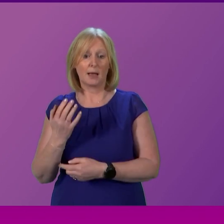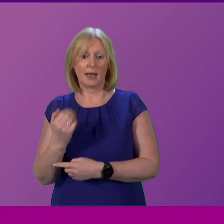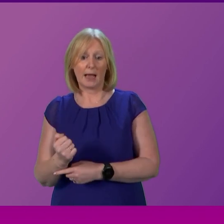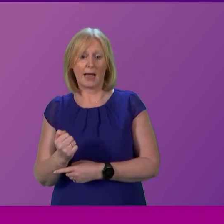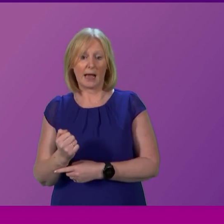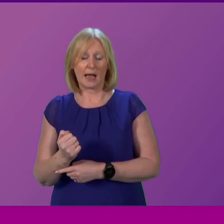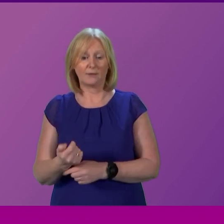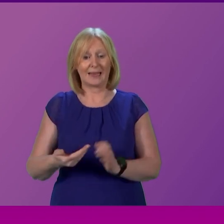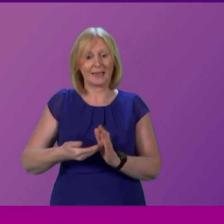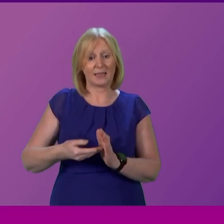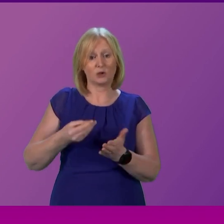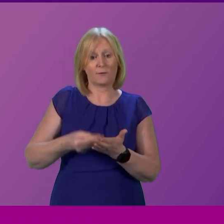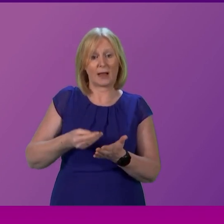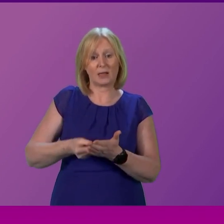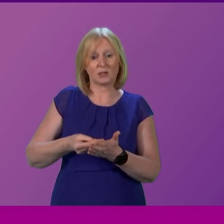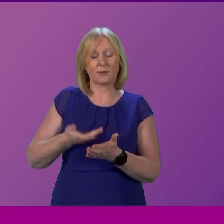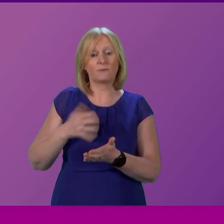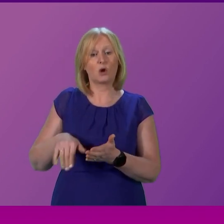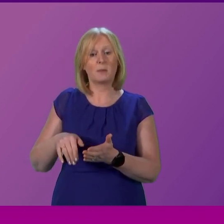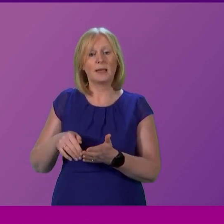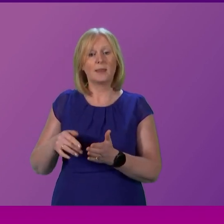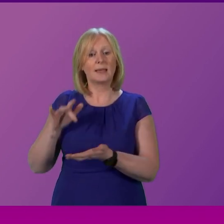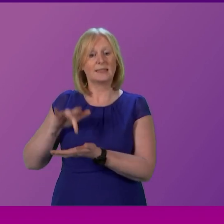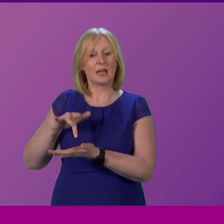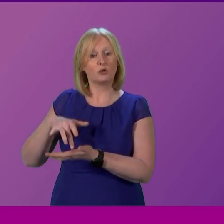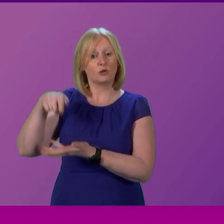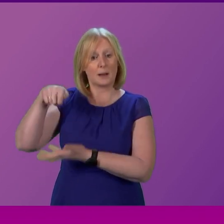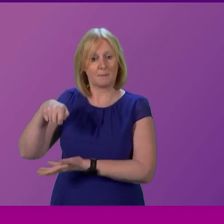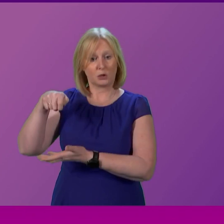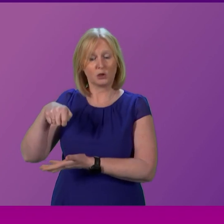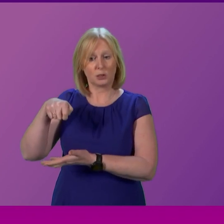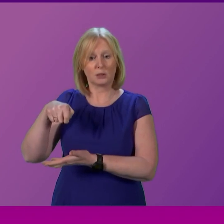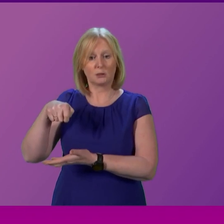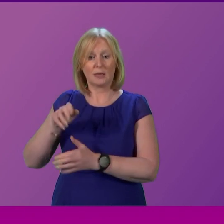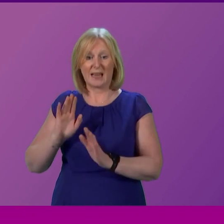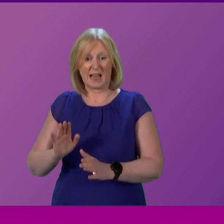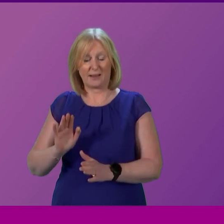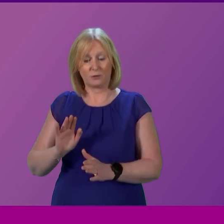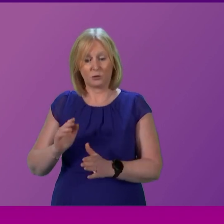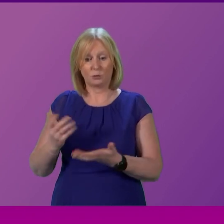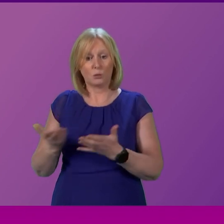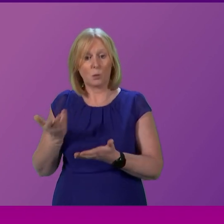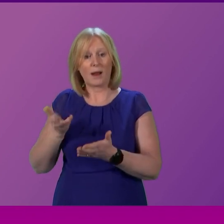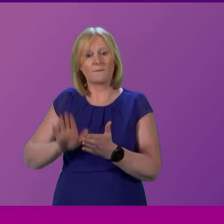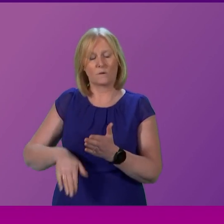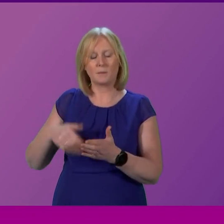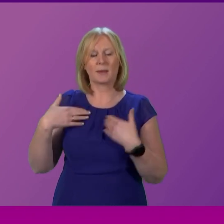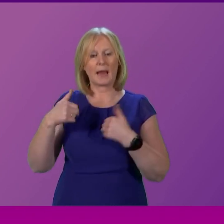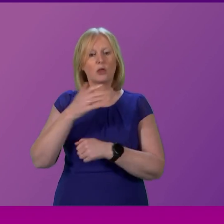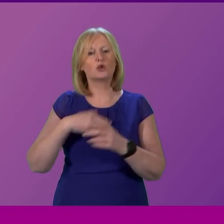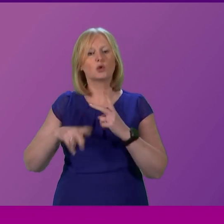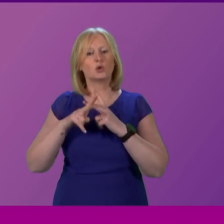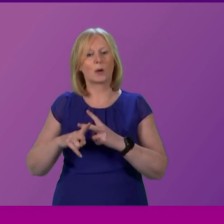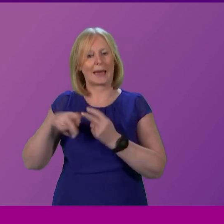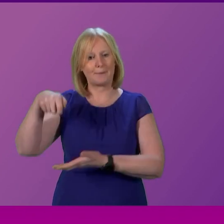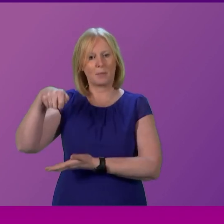John from central finance so we would have to find that money from within the health and social care budget which